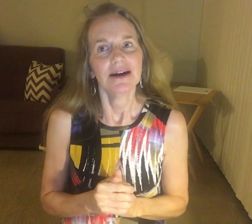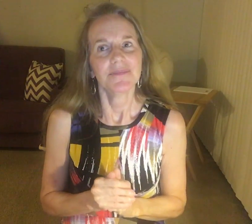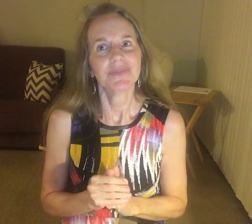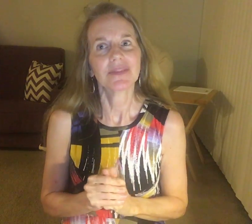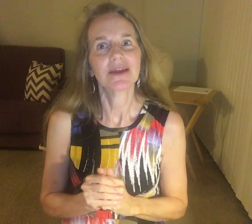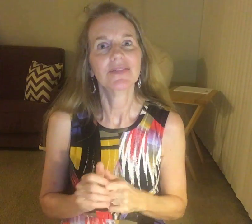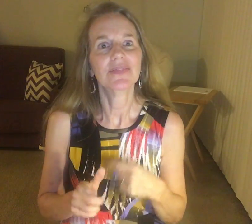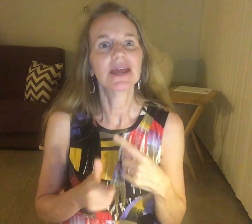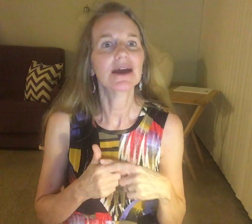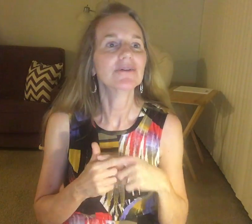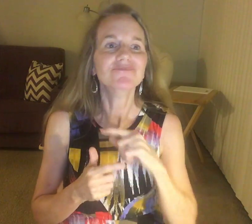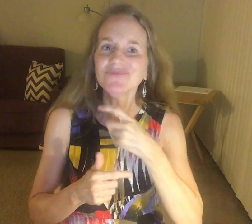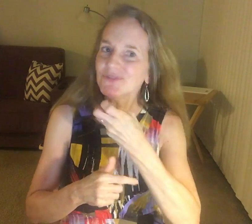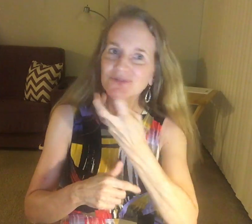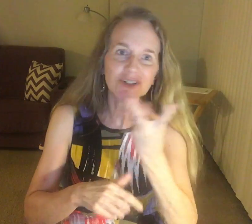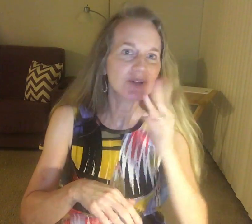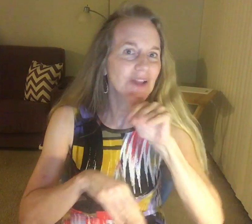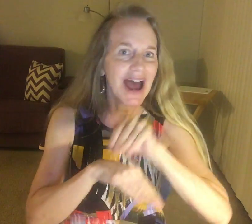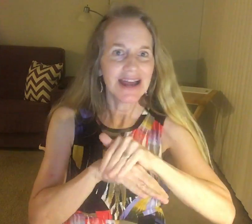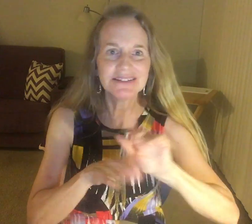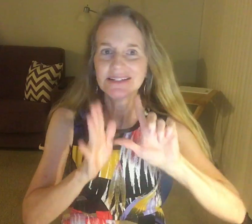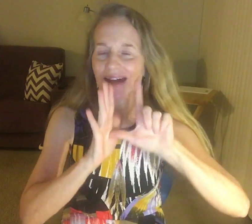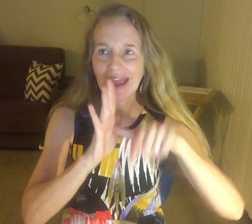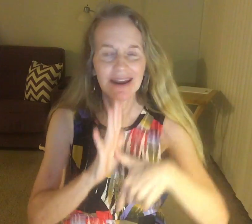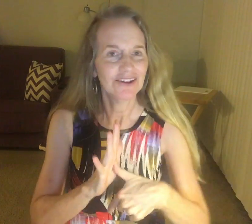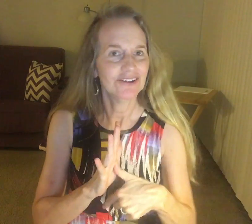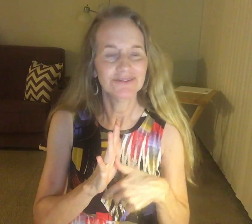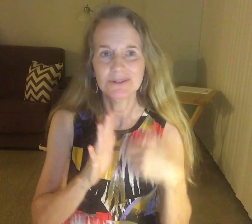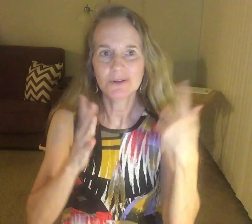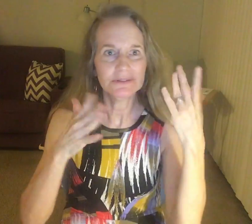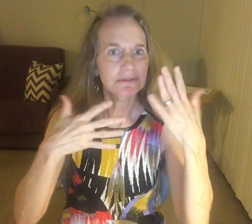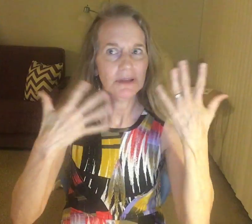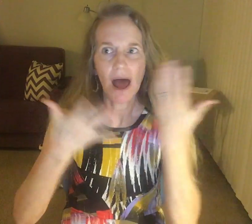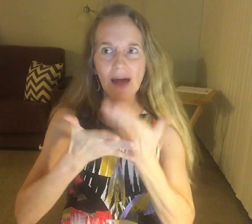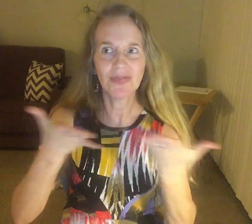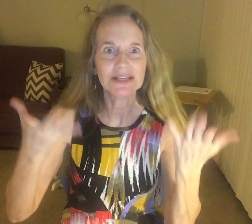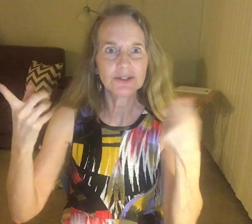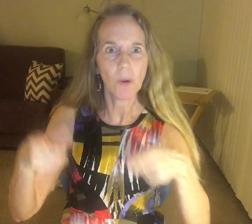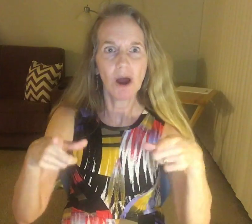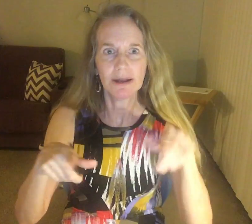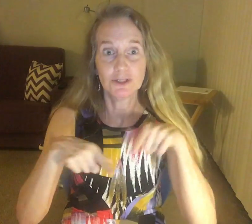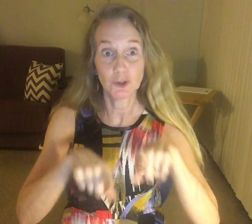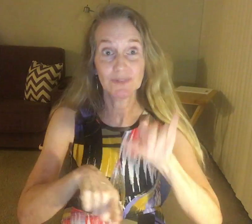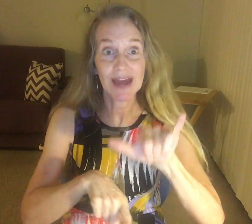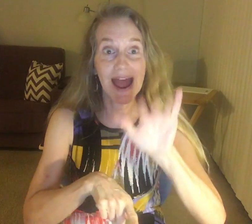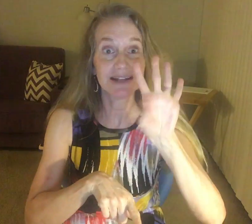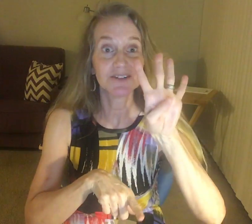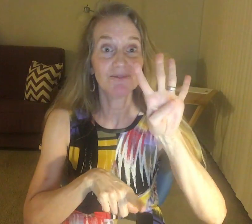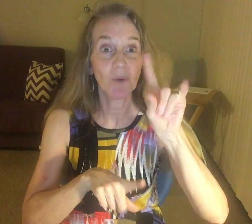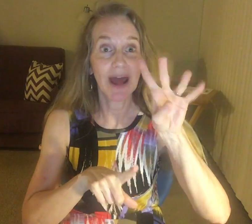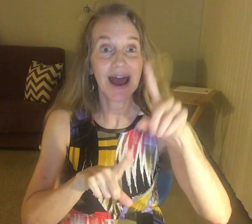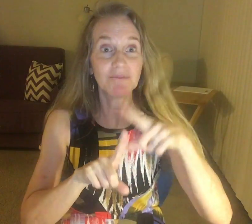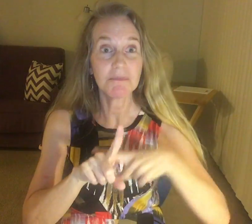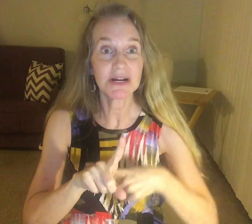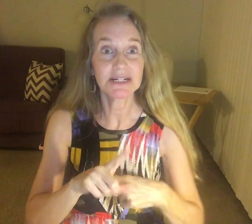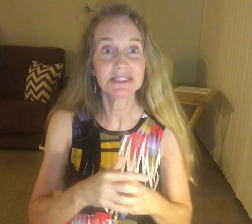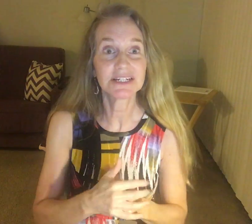And then, three nights later, it was nothing going to die. I don't have much.